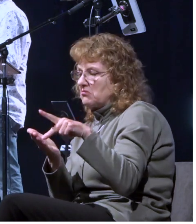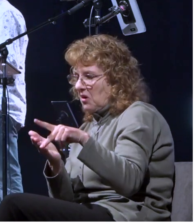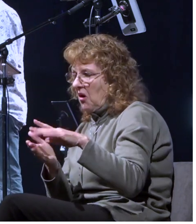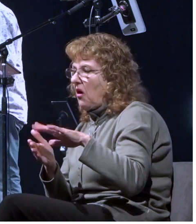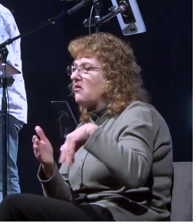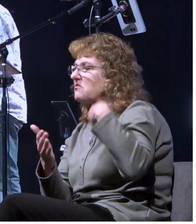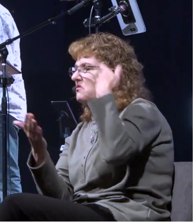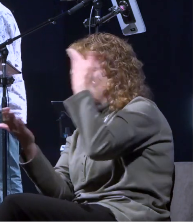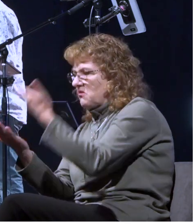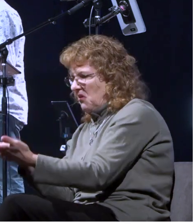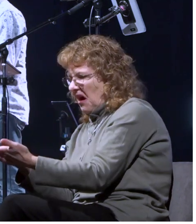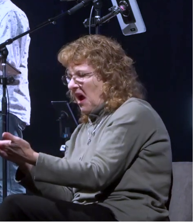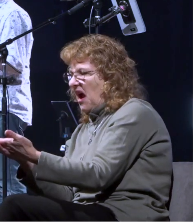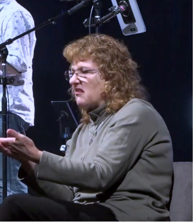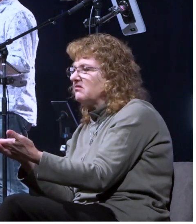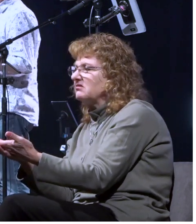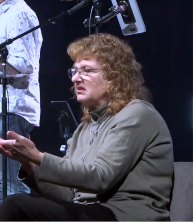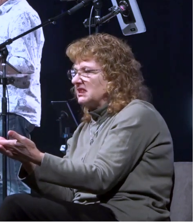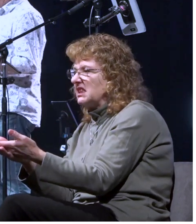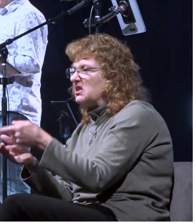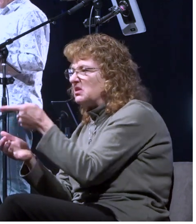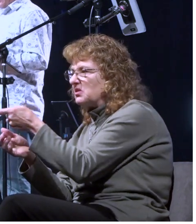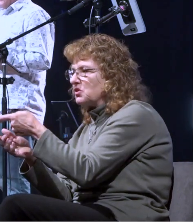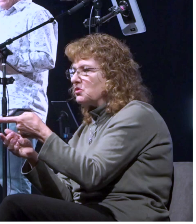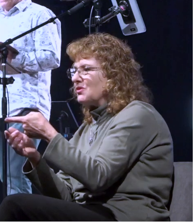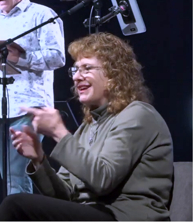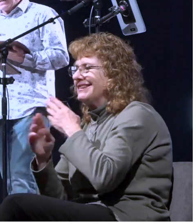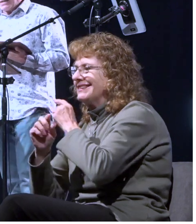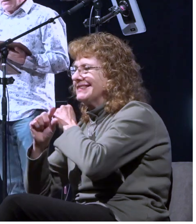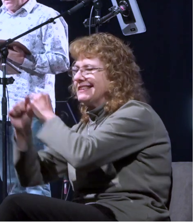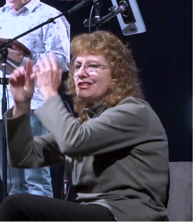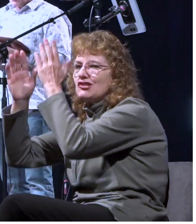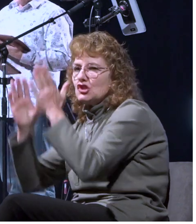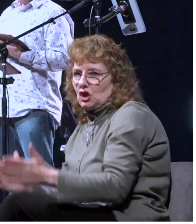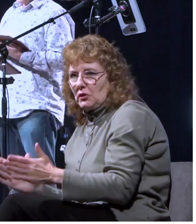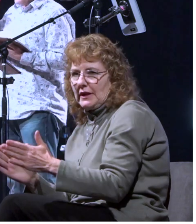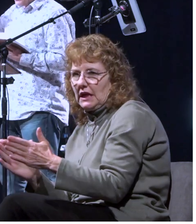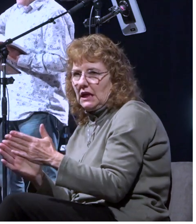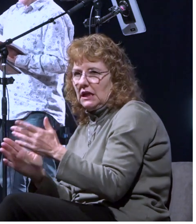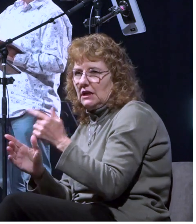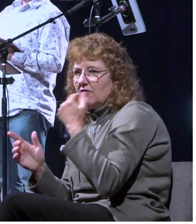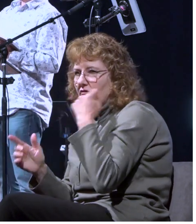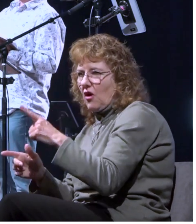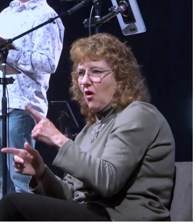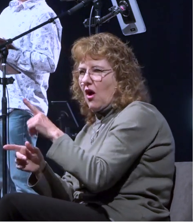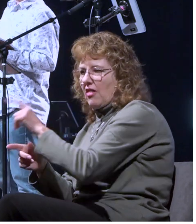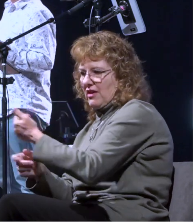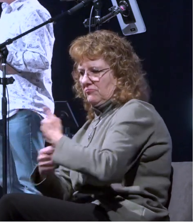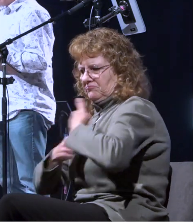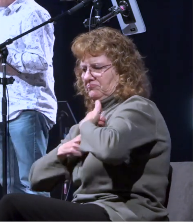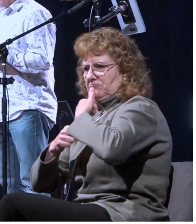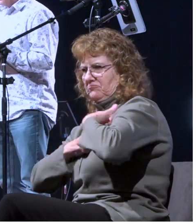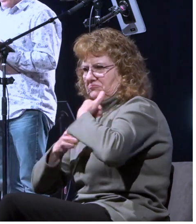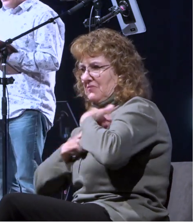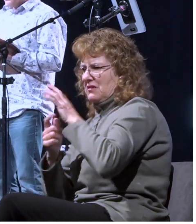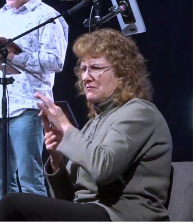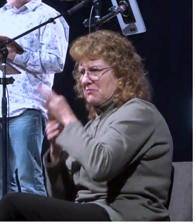julius who was a centurion of the augustan regiment this was a special regiment